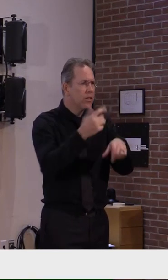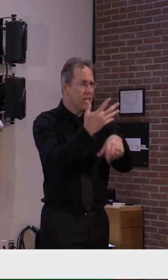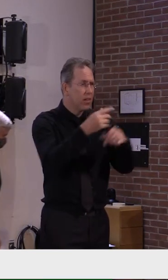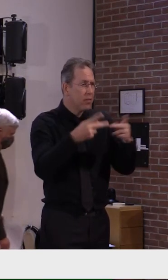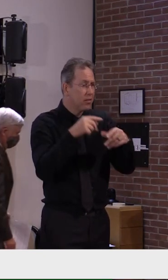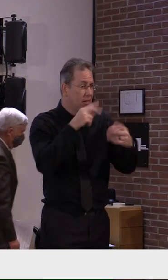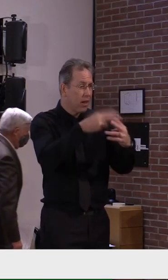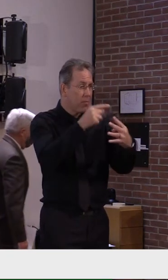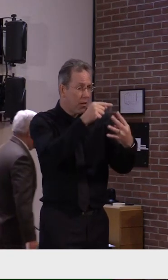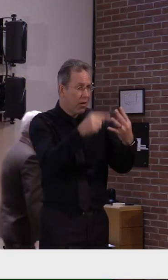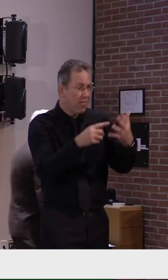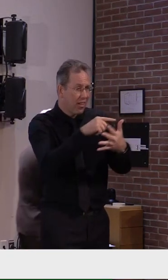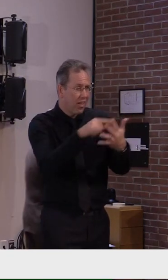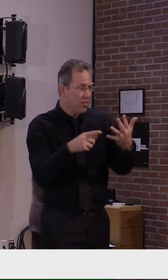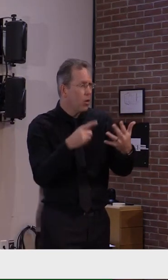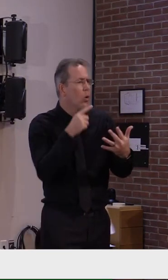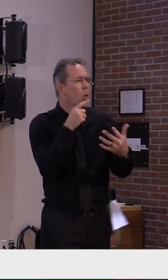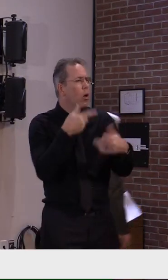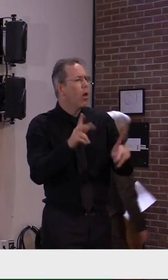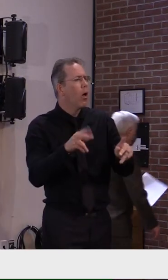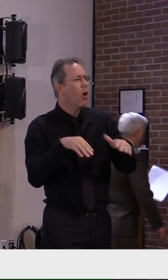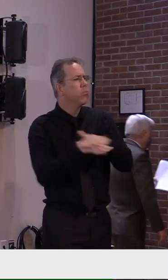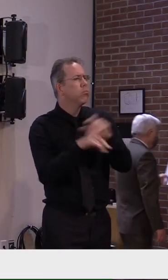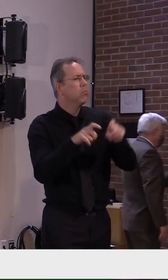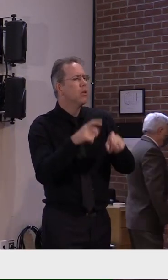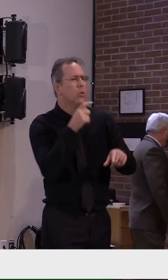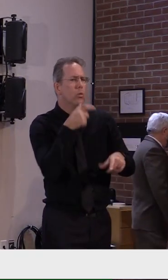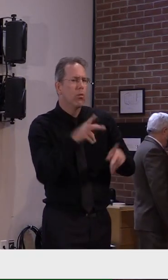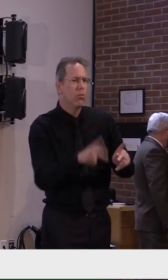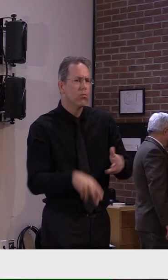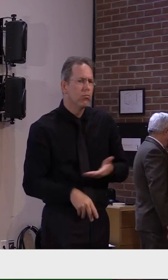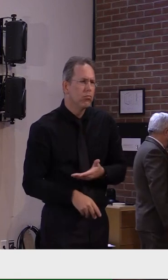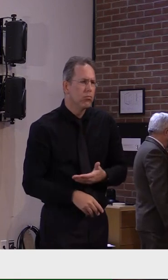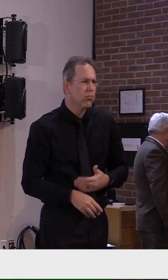As Stuart, anyone who wants to test should go to those sites.